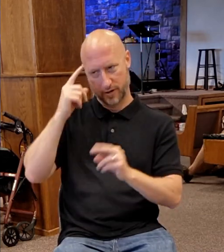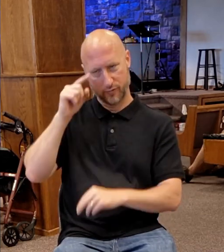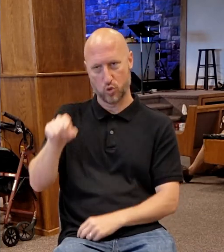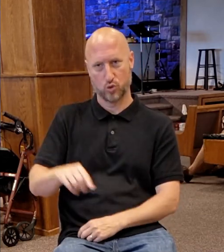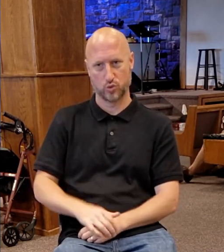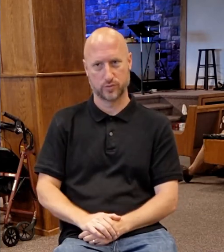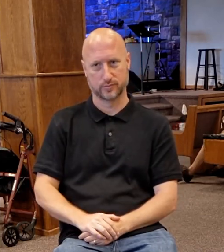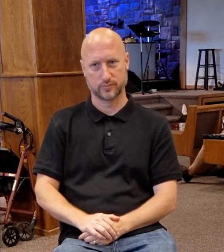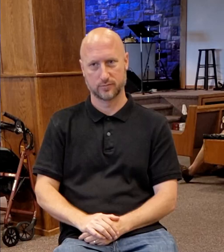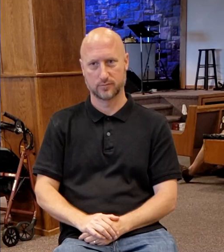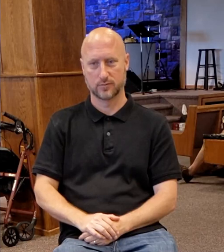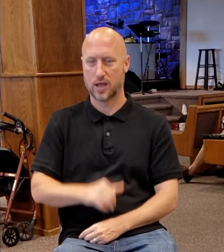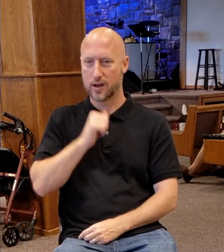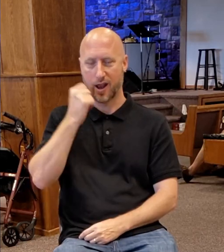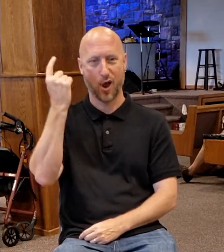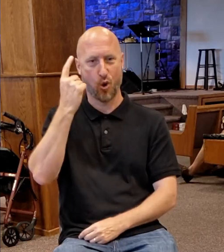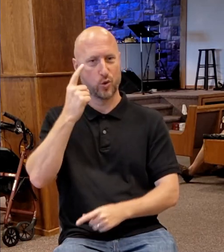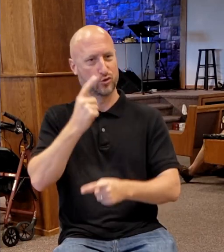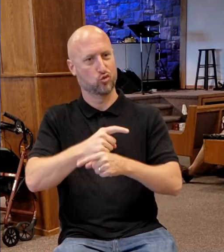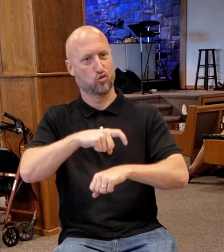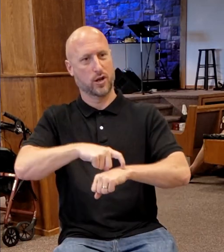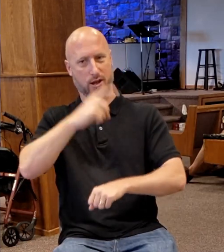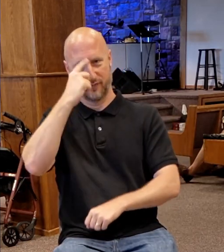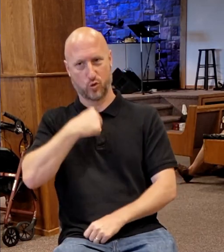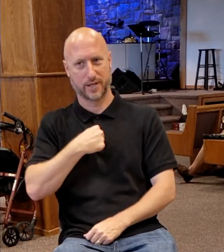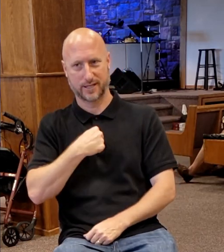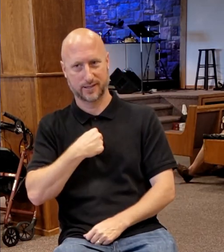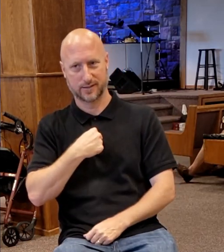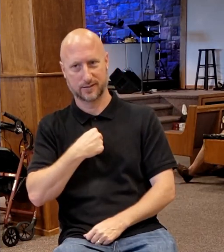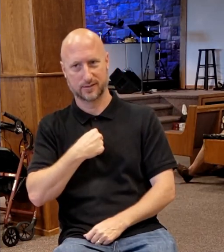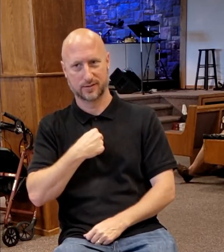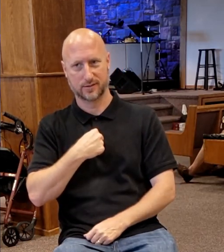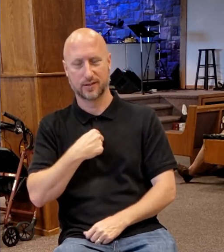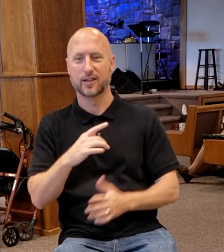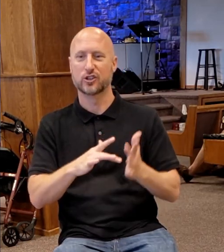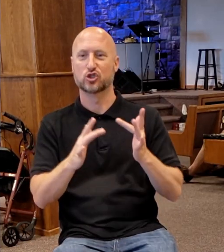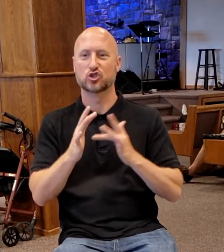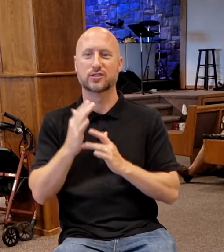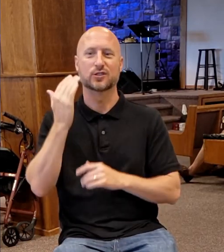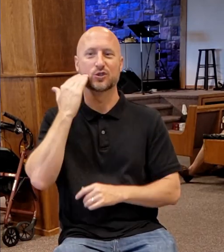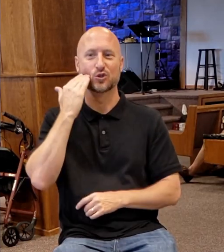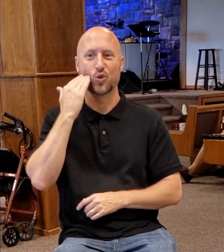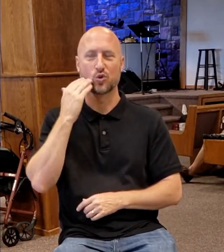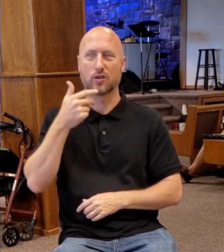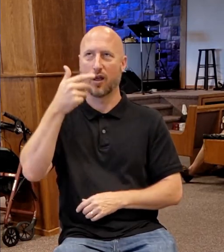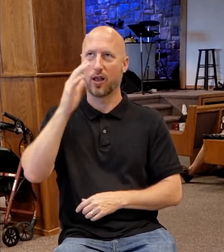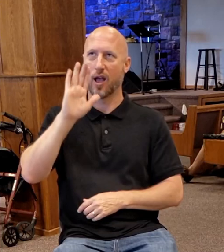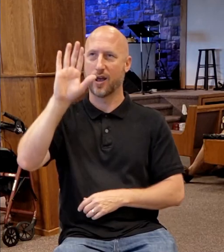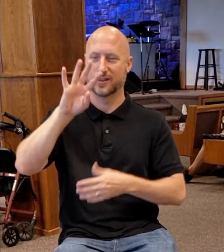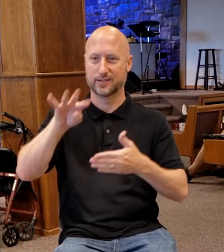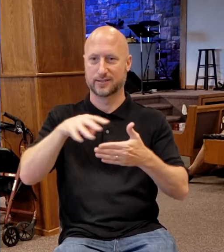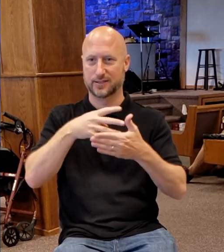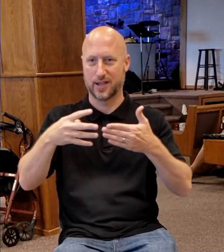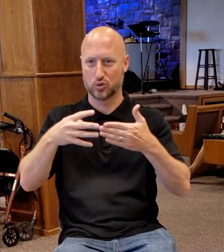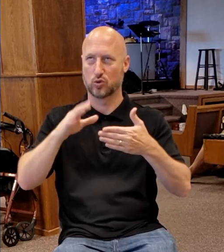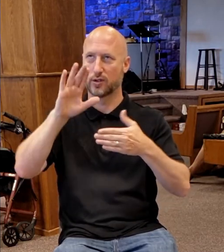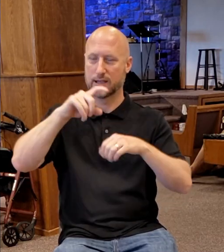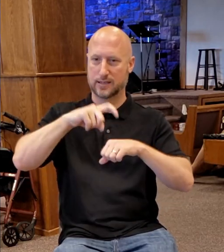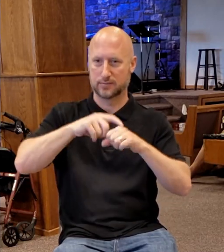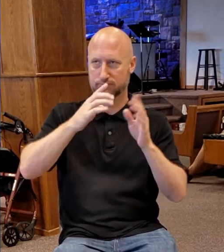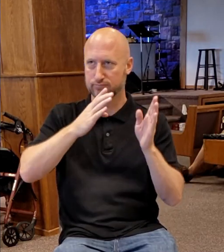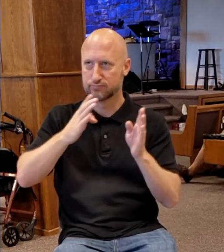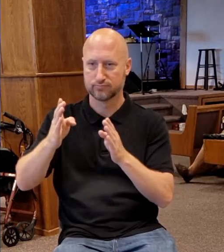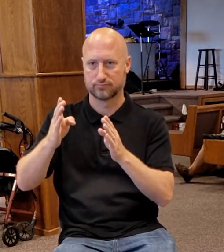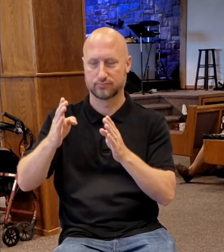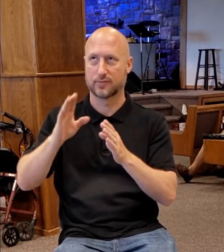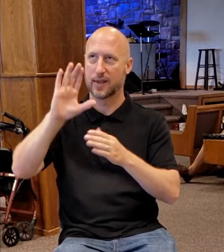Not always right time for me. He's aware of a different kingdom and a different clock and a different schedule and a different